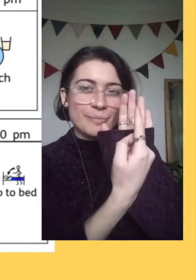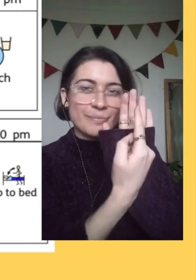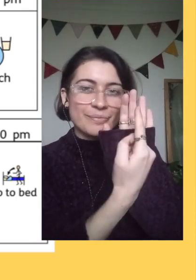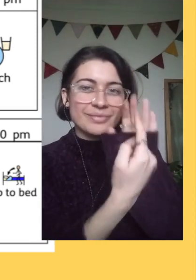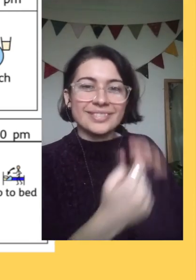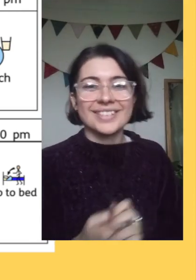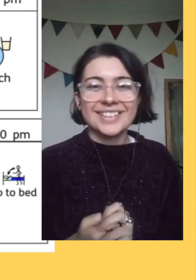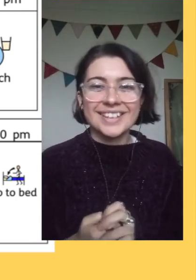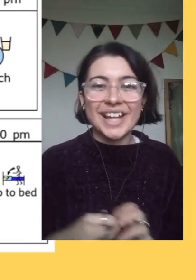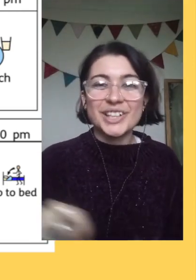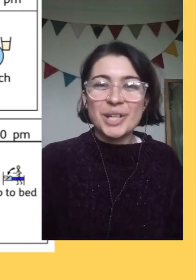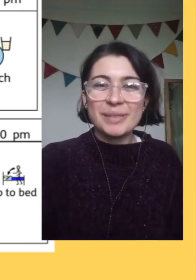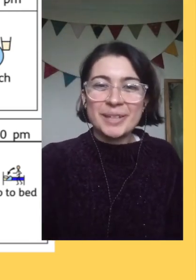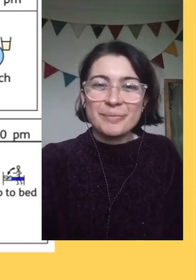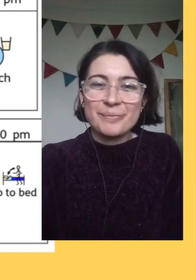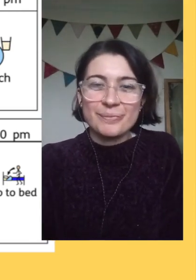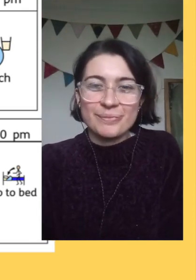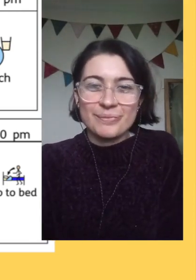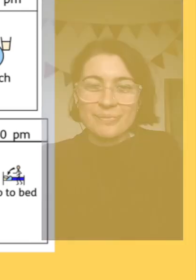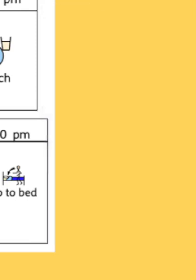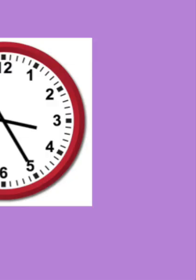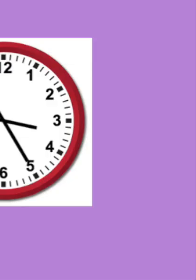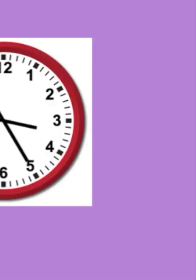clock? Can you show me?